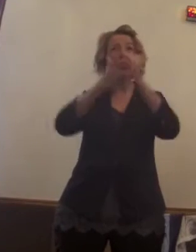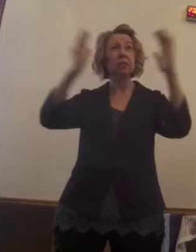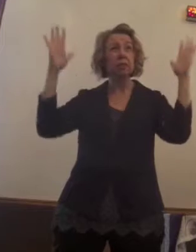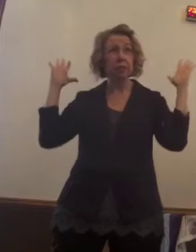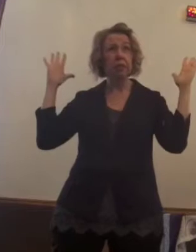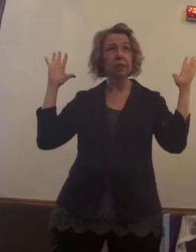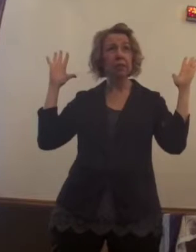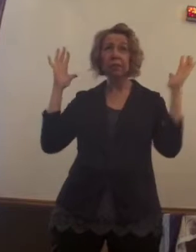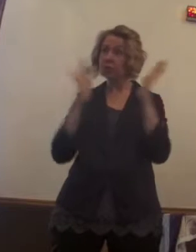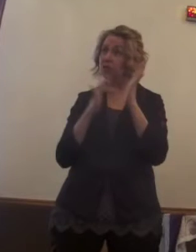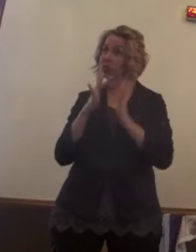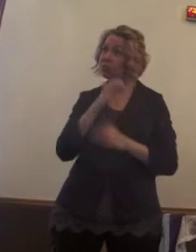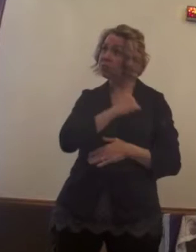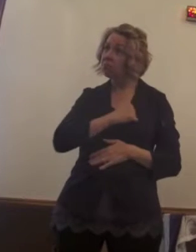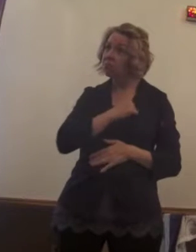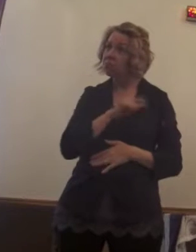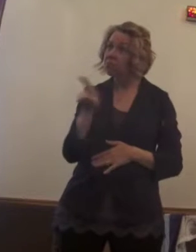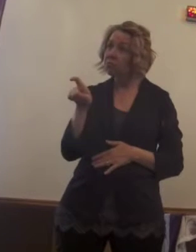placed on the cross?